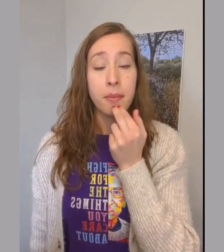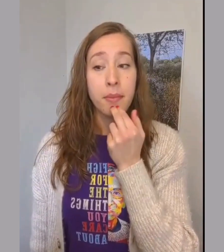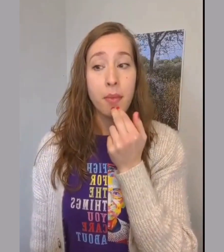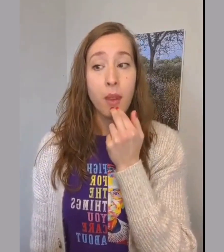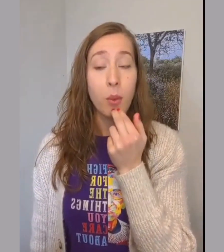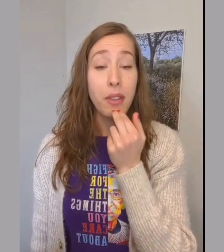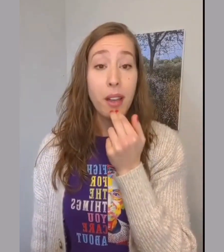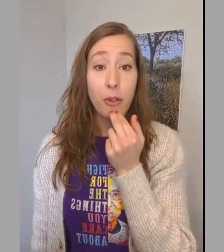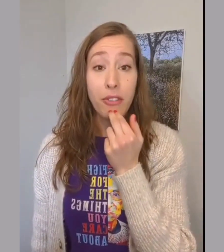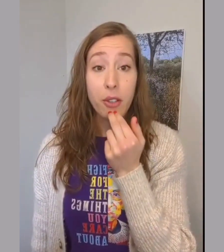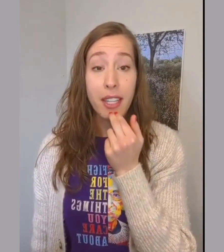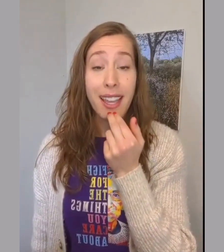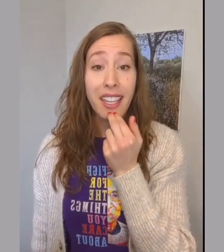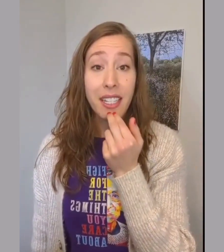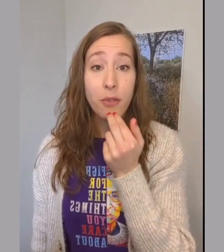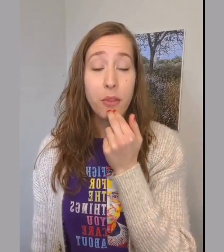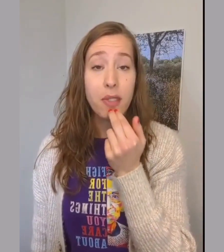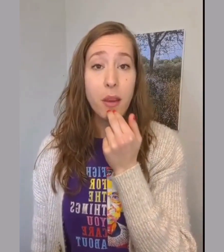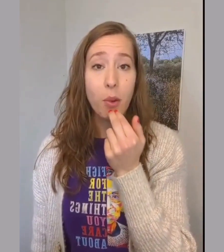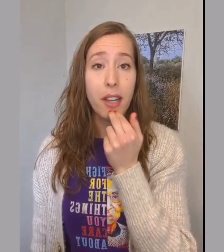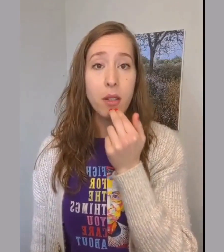Without fearing hate from someone else.